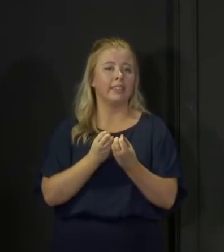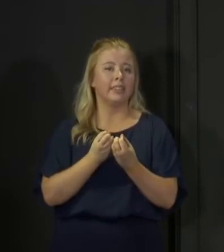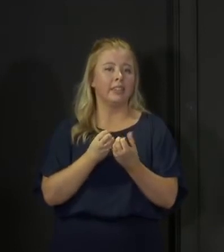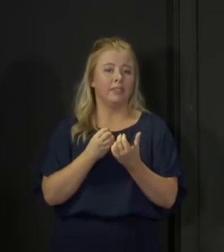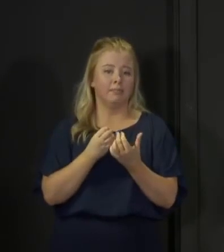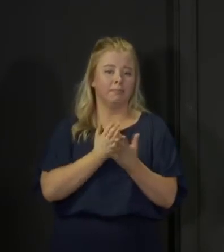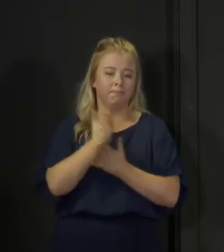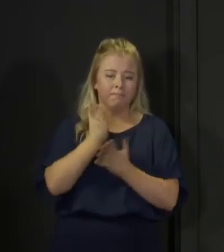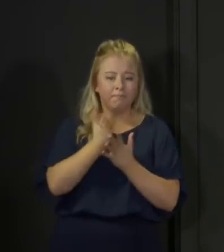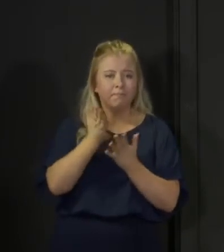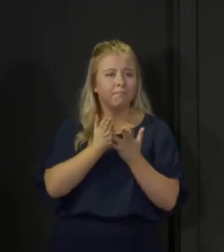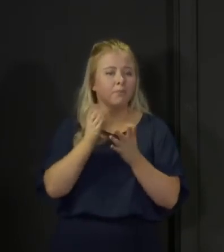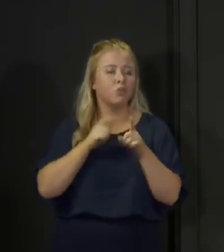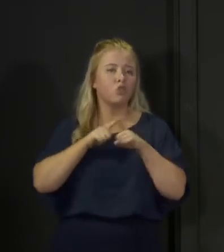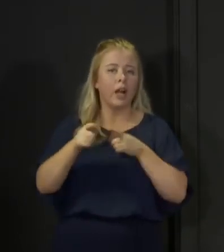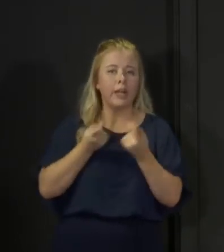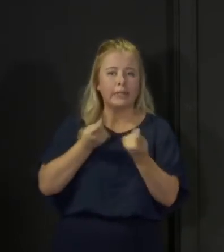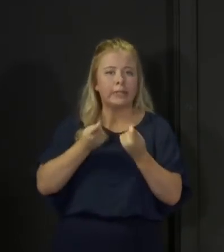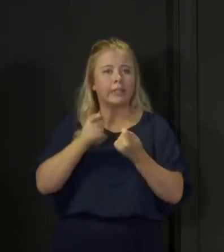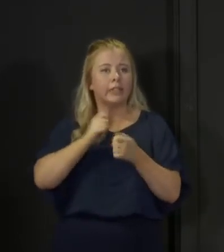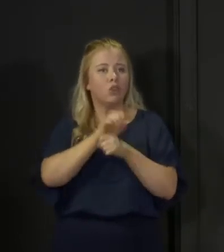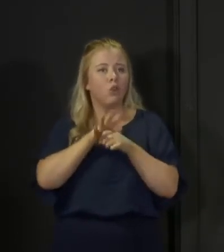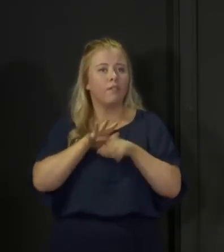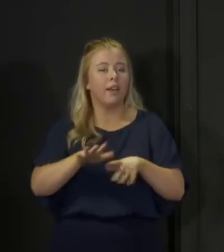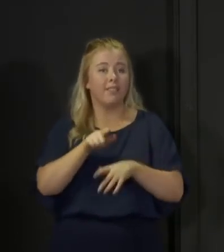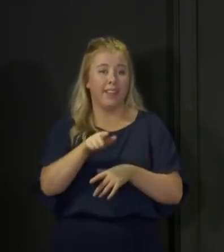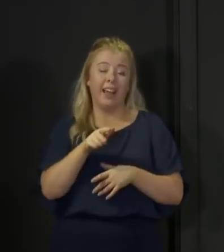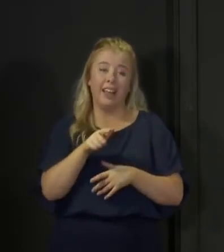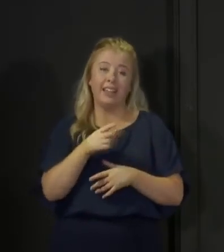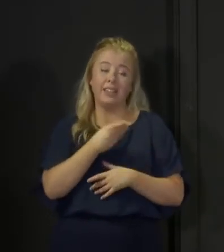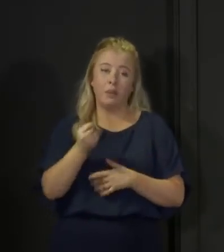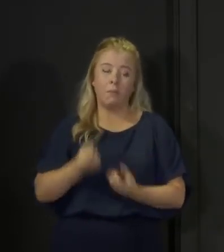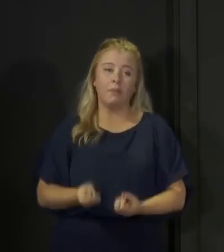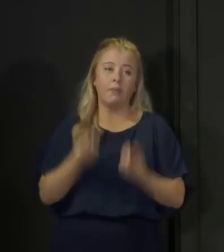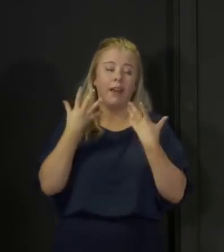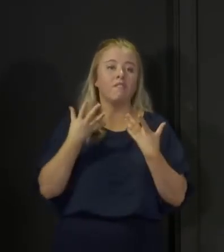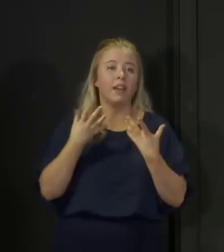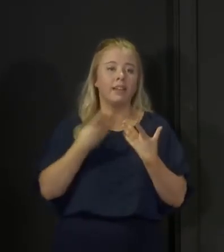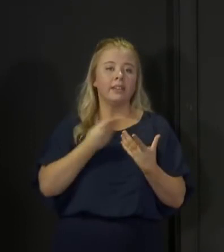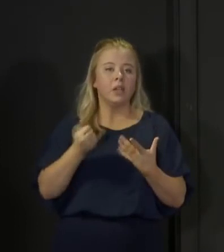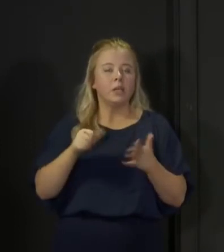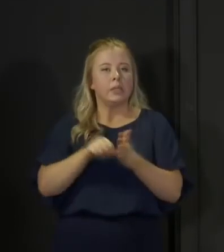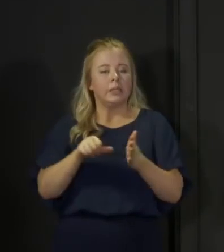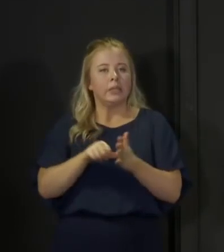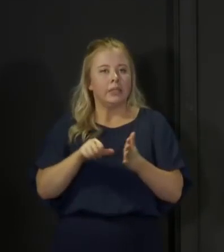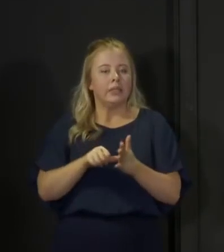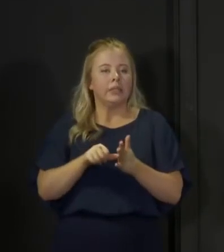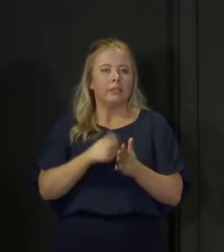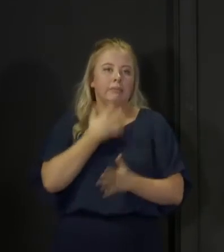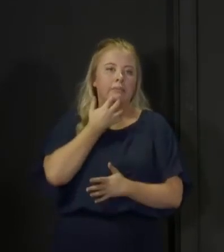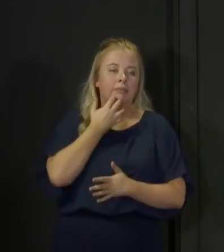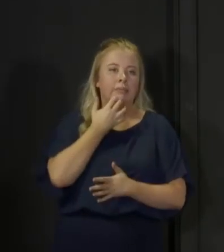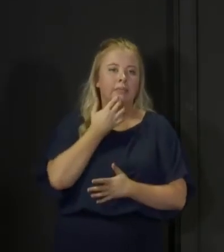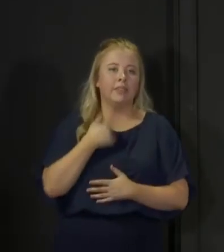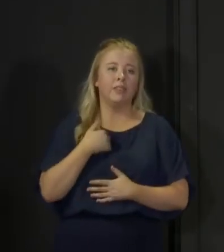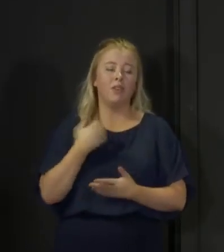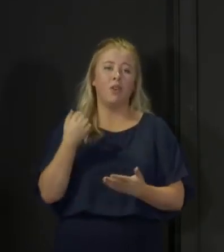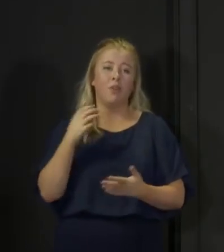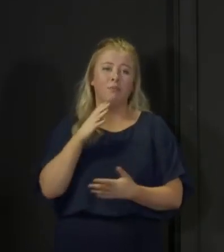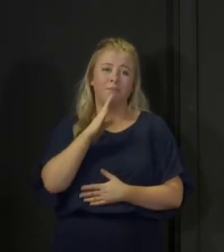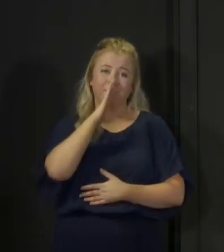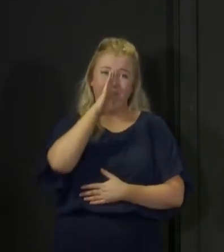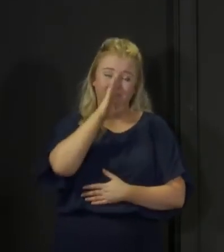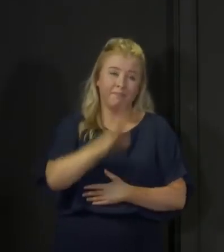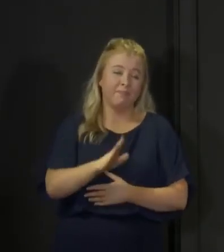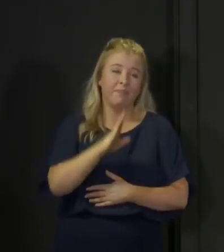aspect of dealing with this horrible virus right now involves a bit of sacrifice and inconvenience on all of our parts. And unfortunately, I'm not going to be able